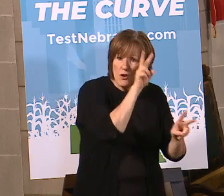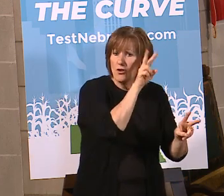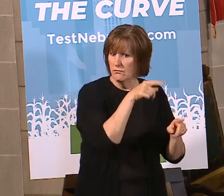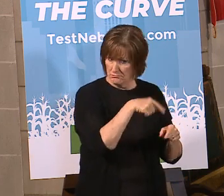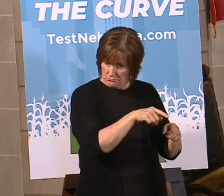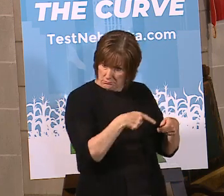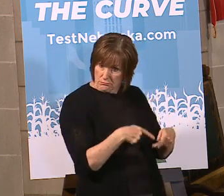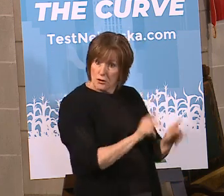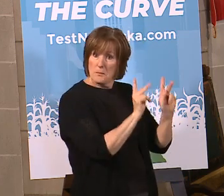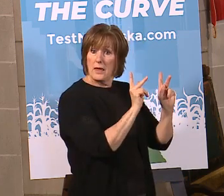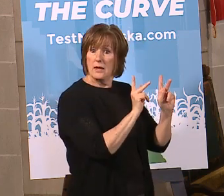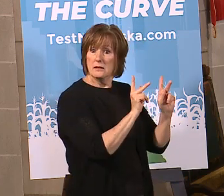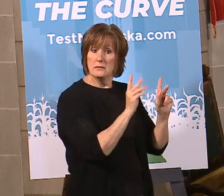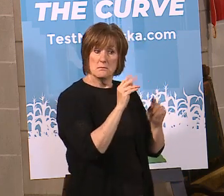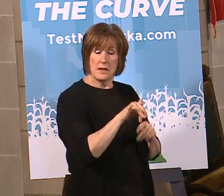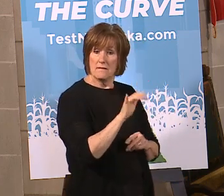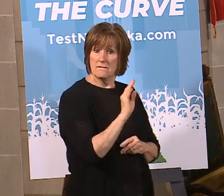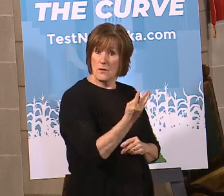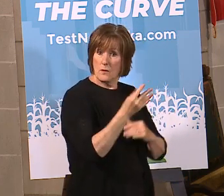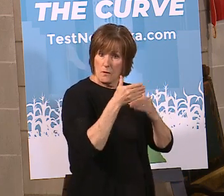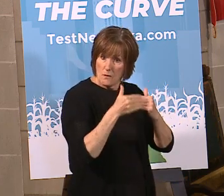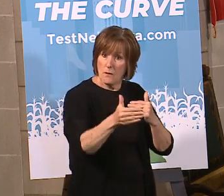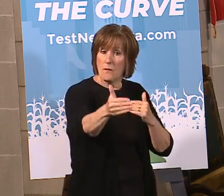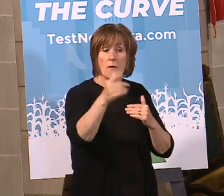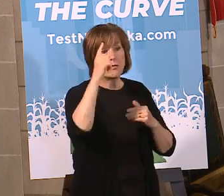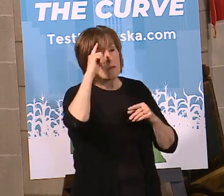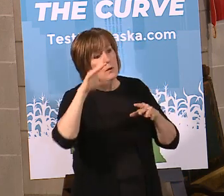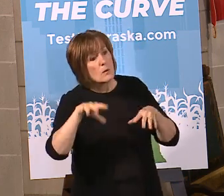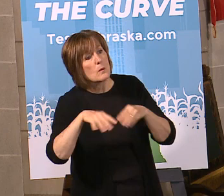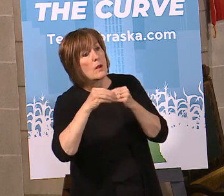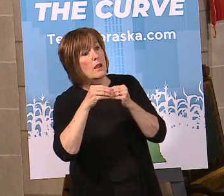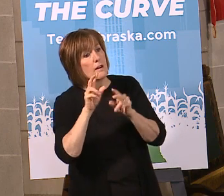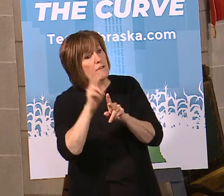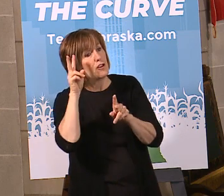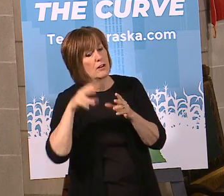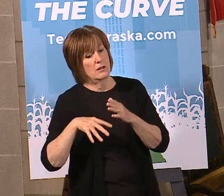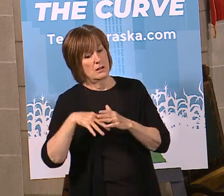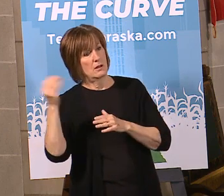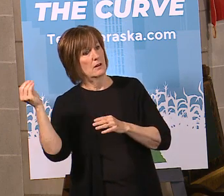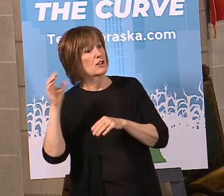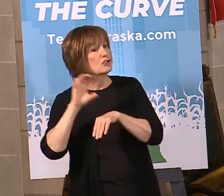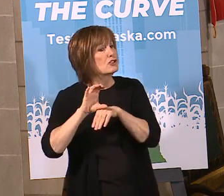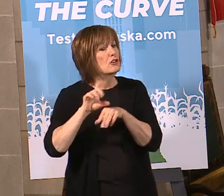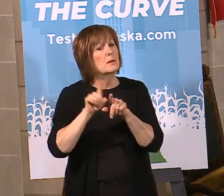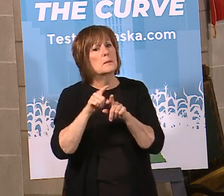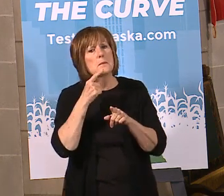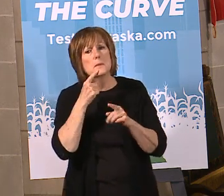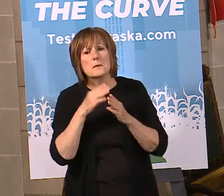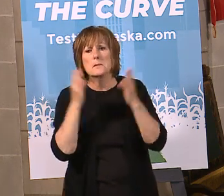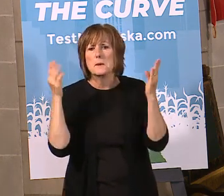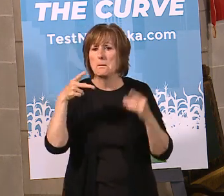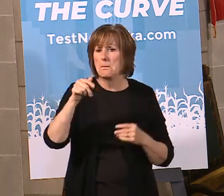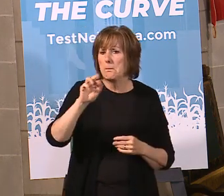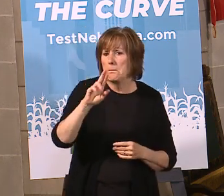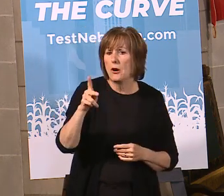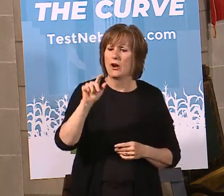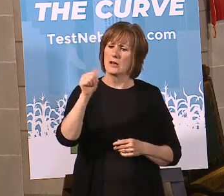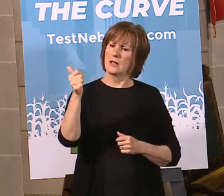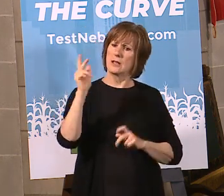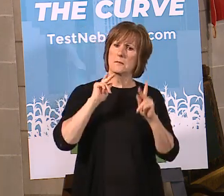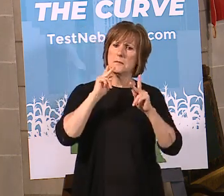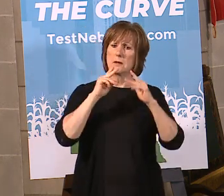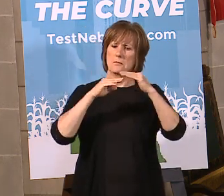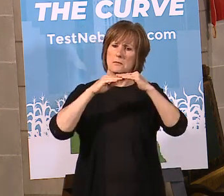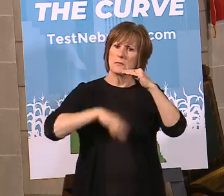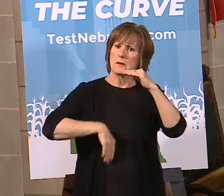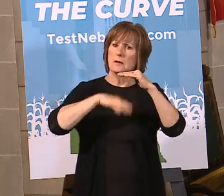those allowed to go on May 4th thinking of weddings and funerals outside churches, say in a public park, and the 10-person limit on public gatherings